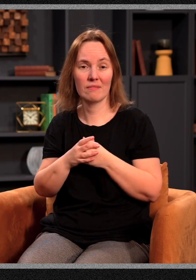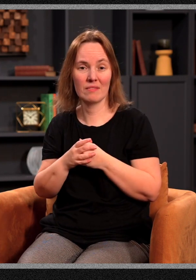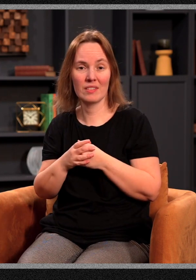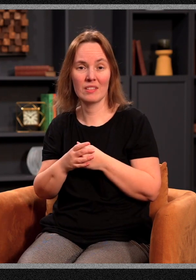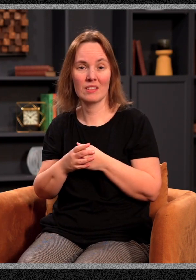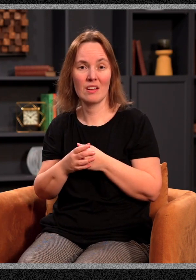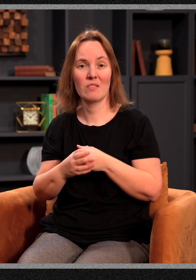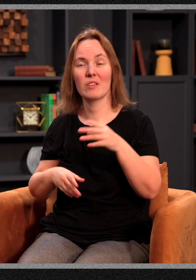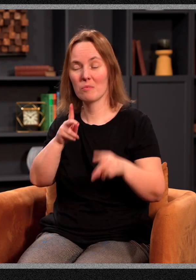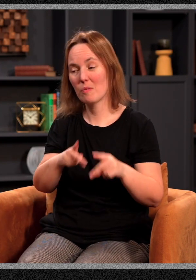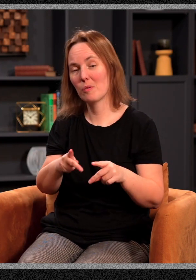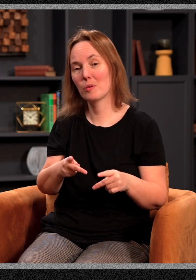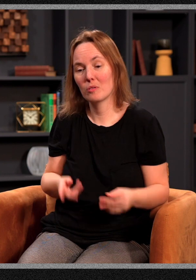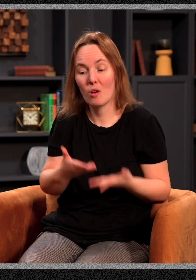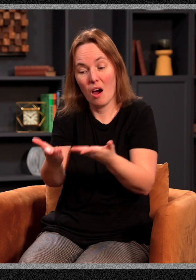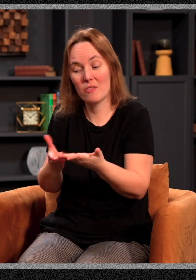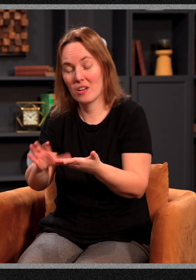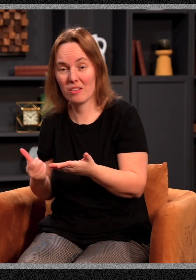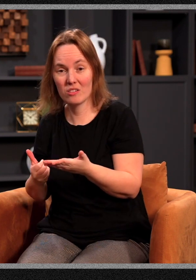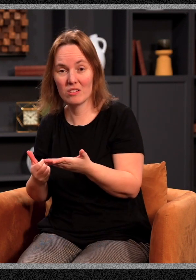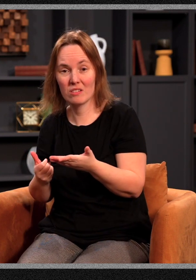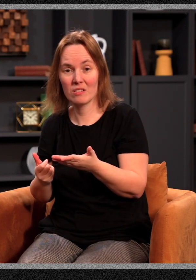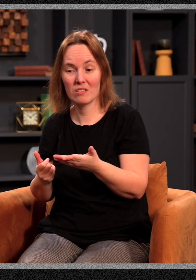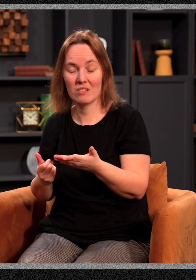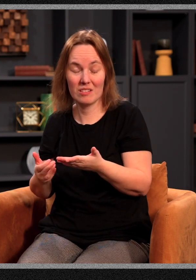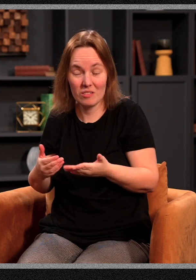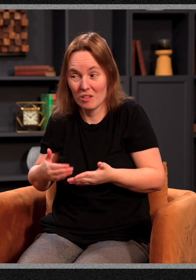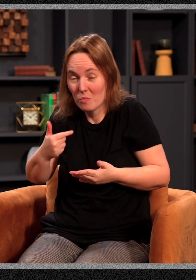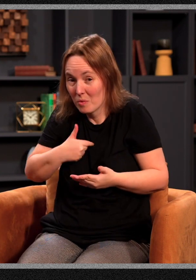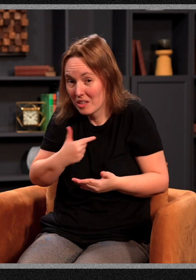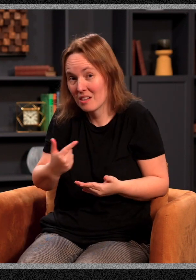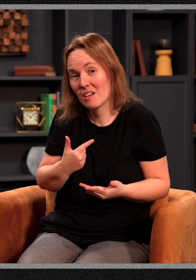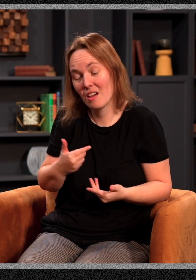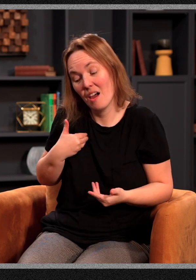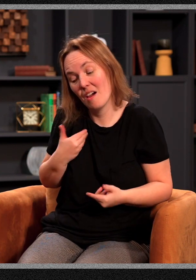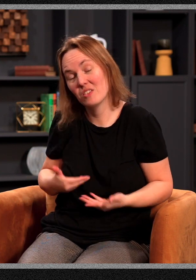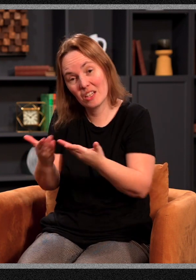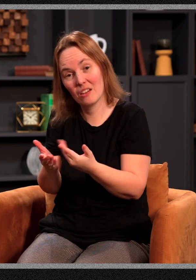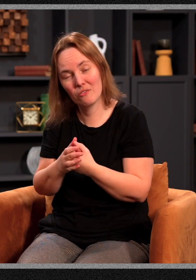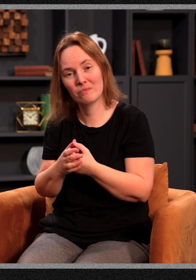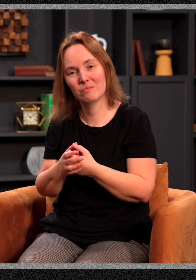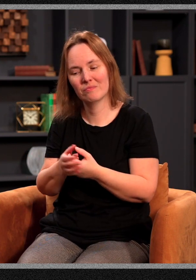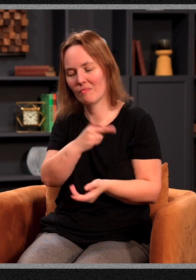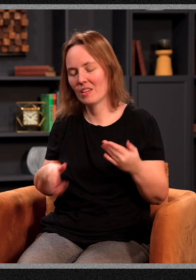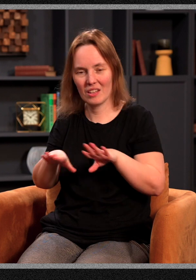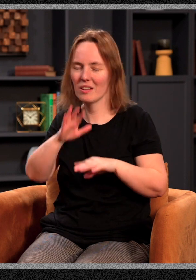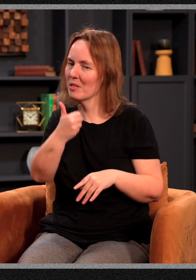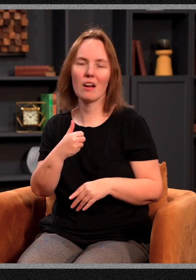Are we going to be a people who offer to others what it is that we have to give? The kingdom is not in